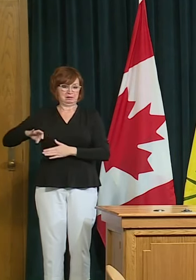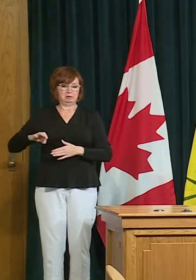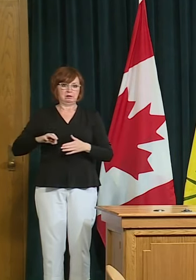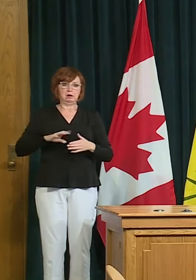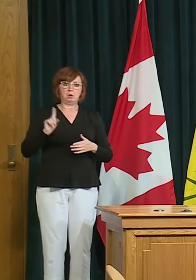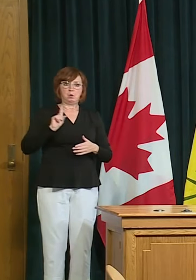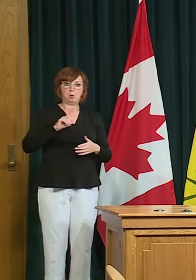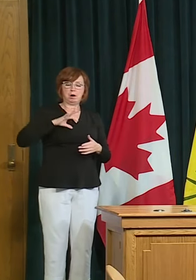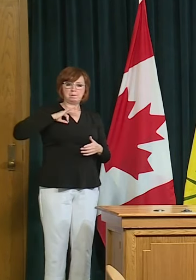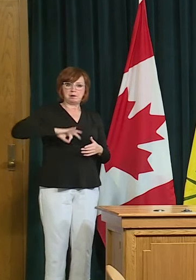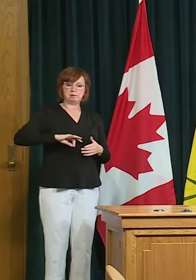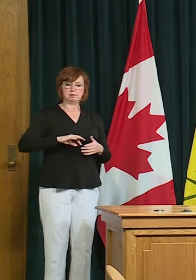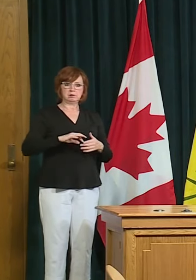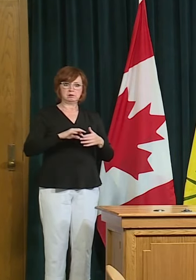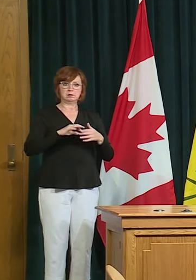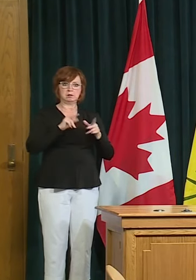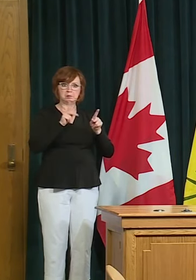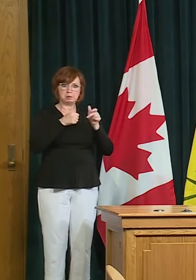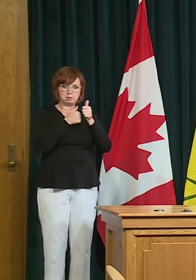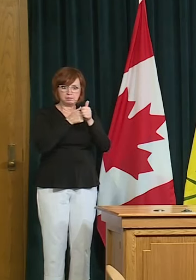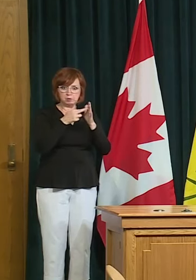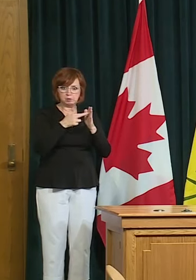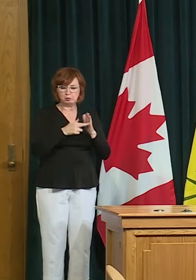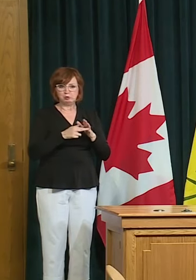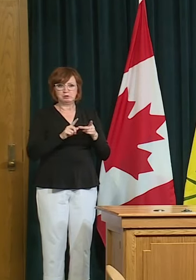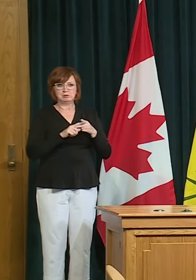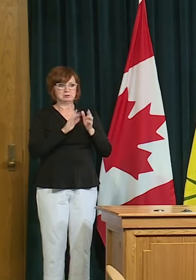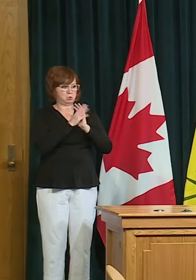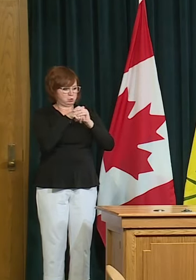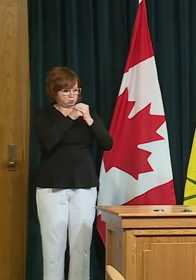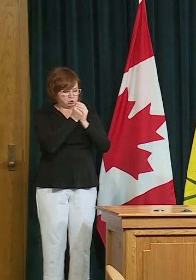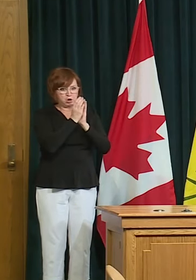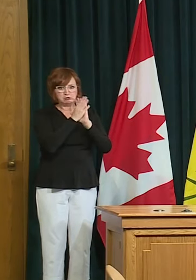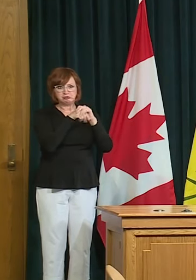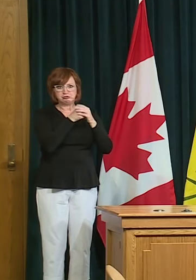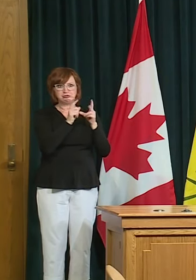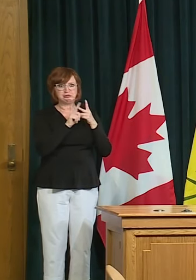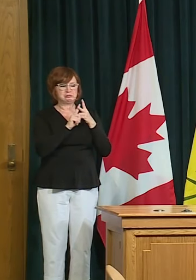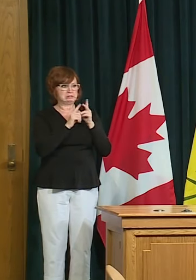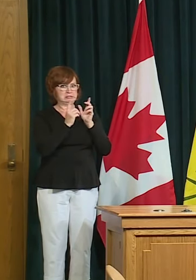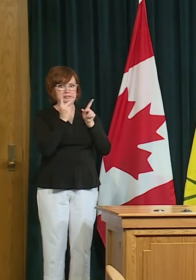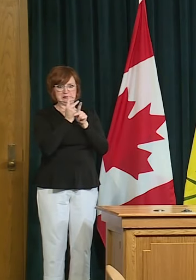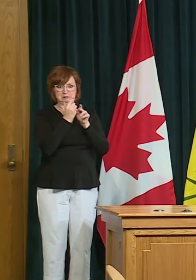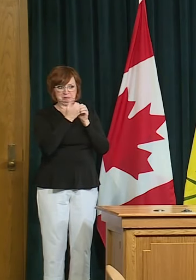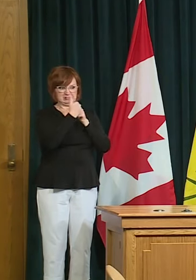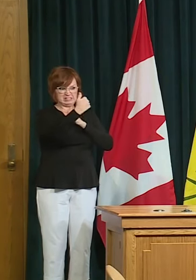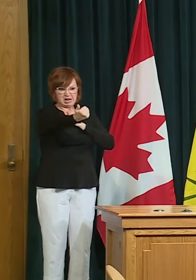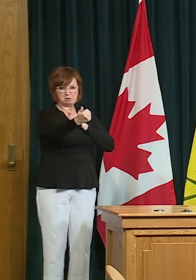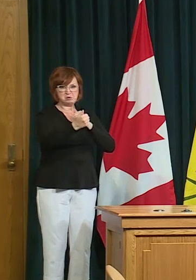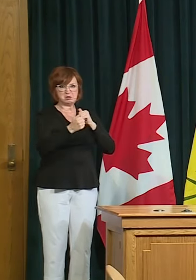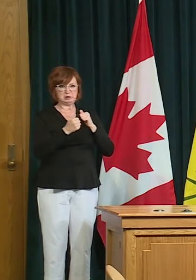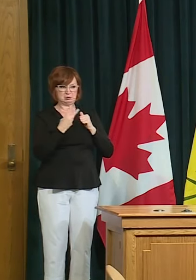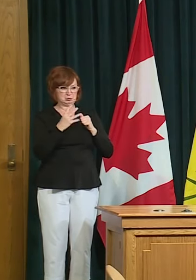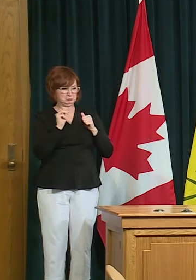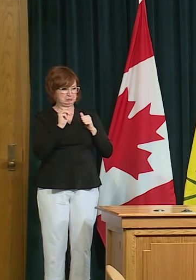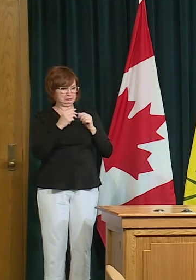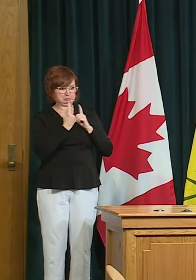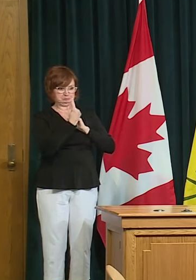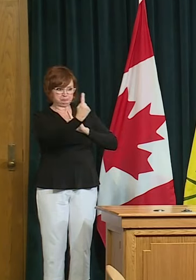participating in a way that we're handing things back and forth and i think those same principles we need to follow going forward